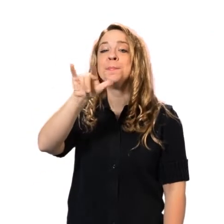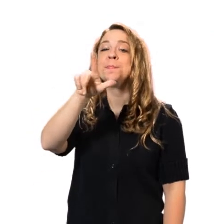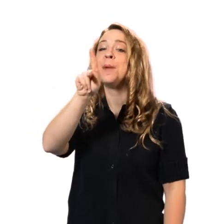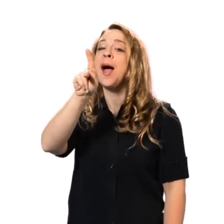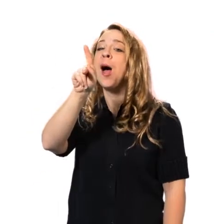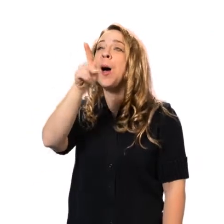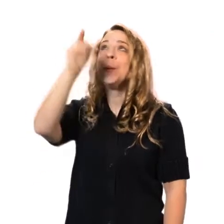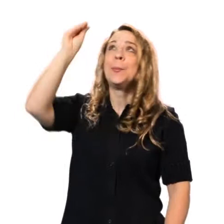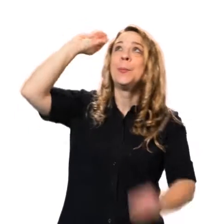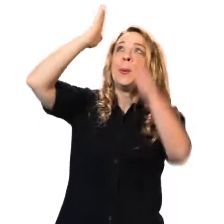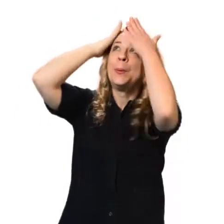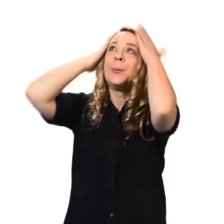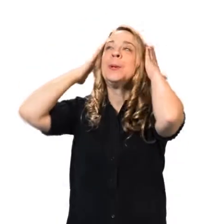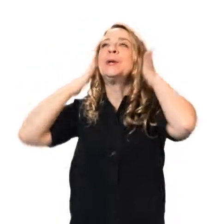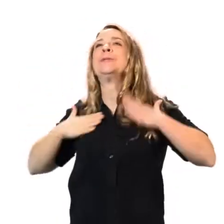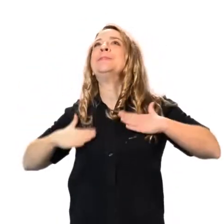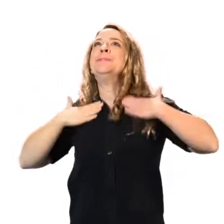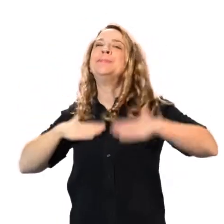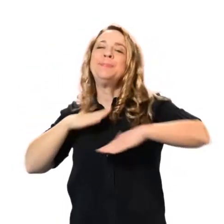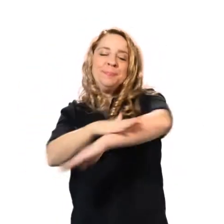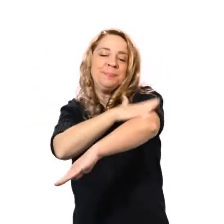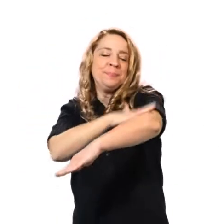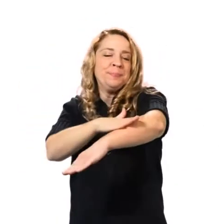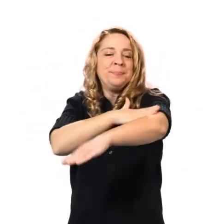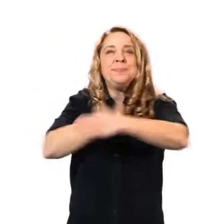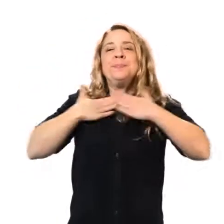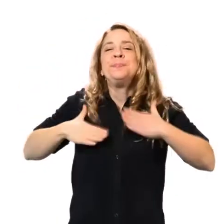And Wilbur the pig was bathed in buttermilk.